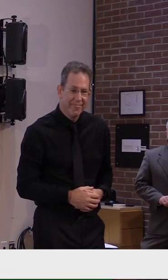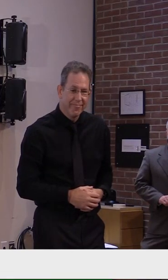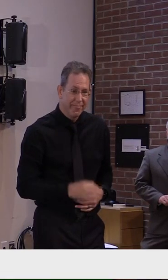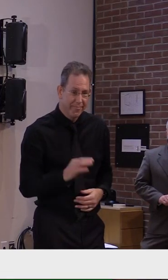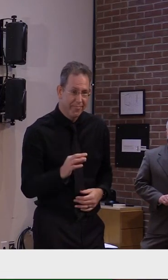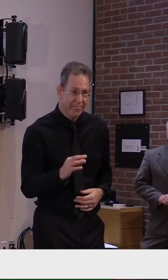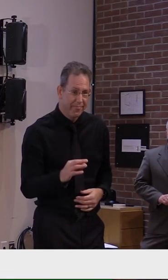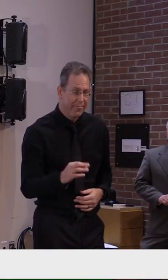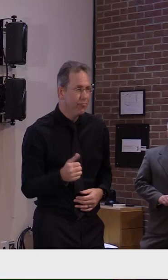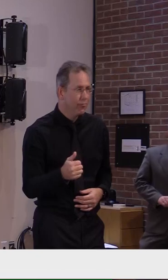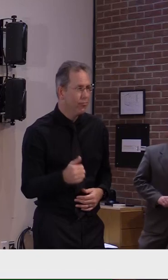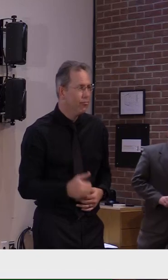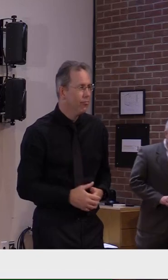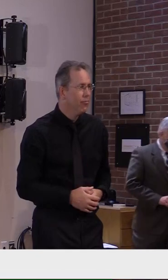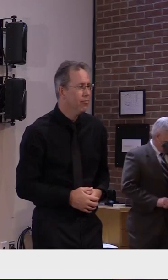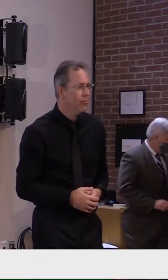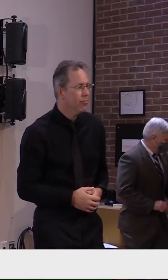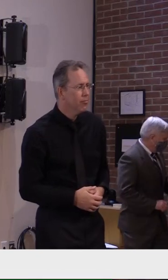Thank you so much.